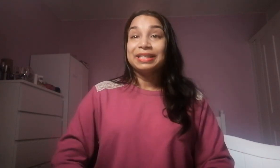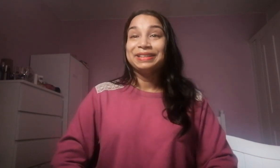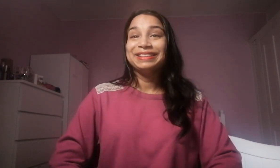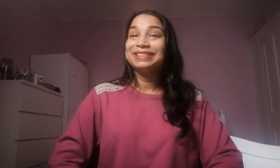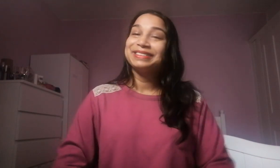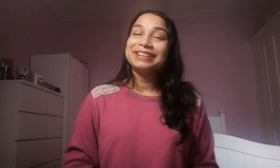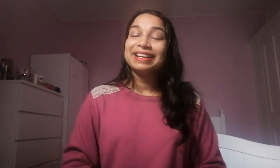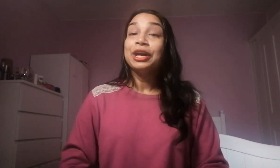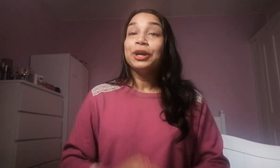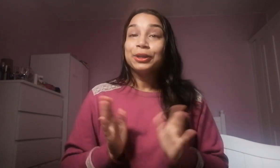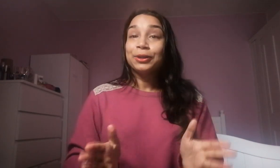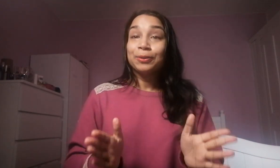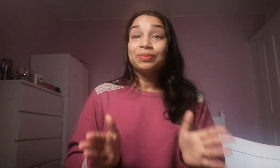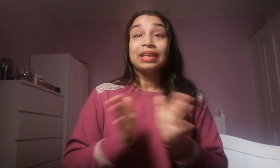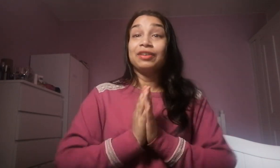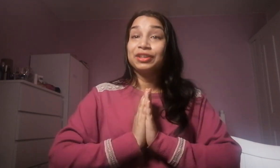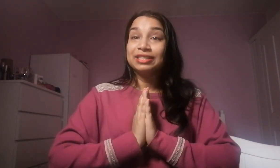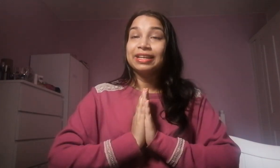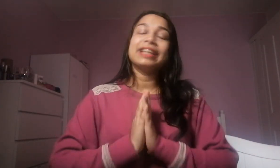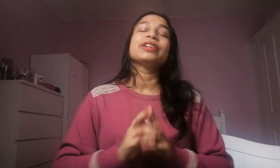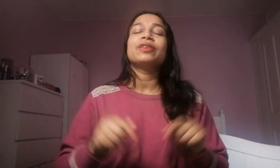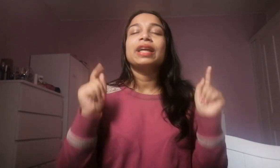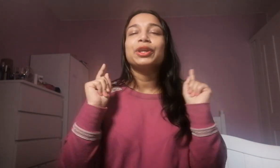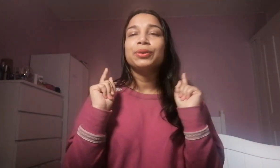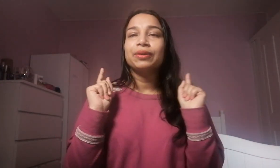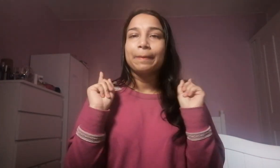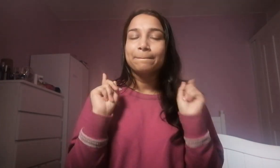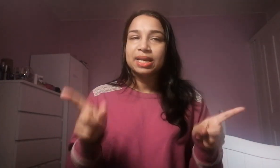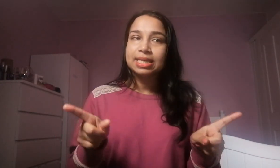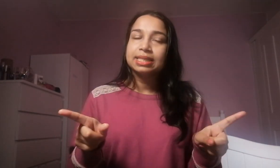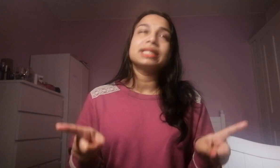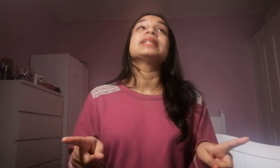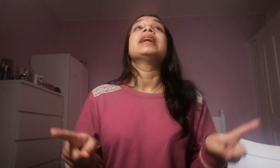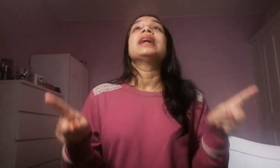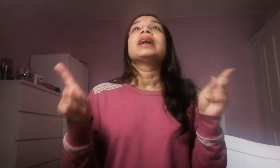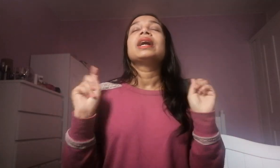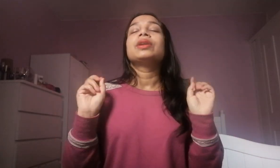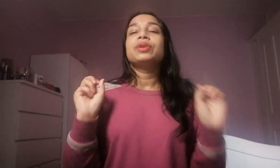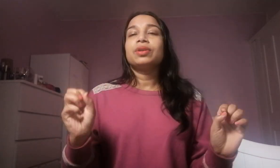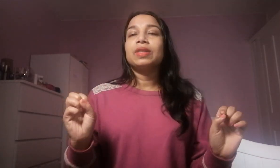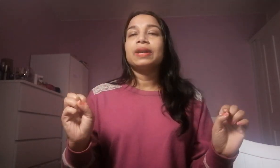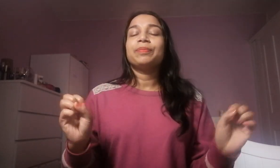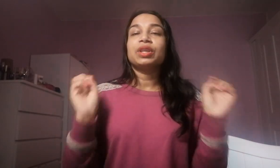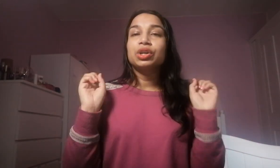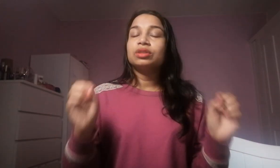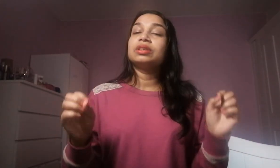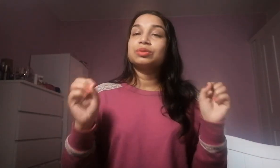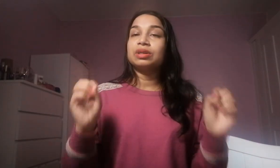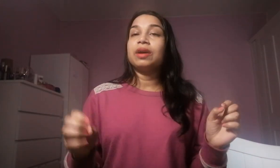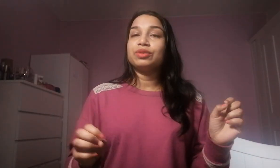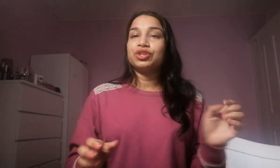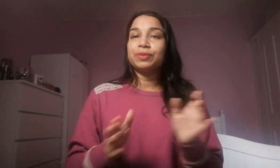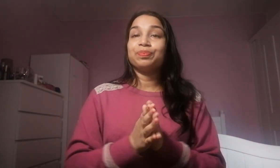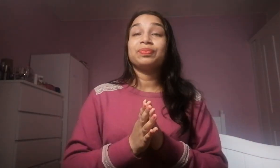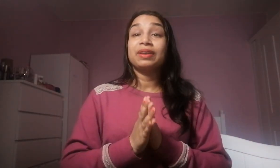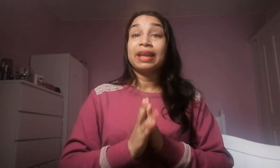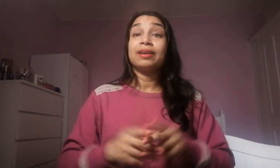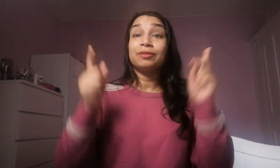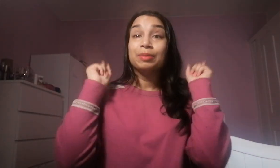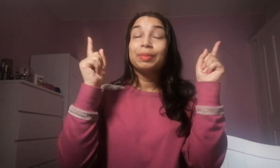you have a good day know that you're amazing I know that good things will come to you okay remember